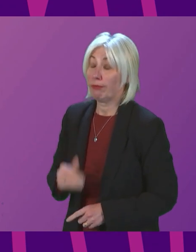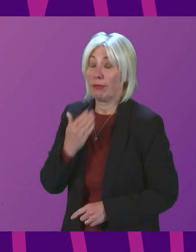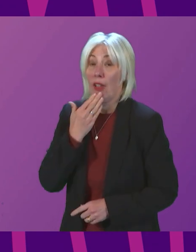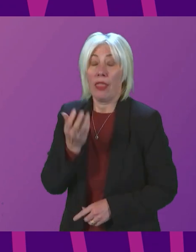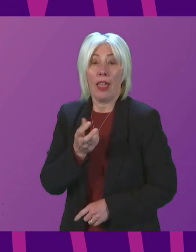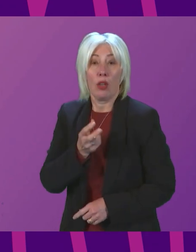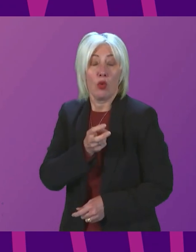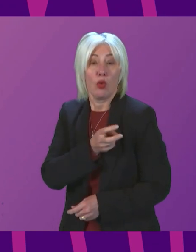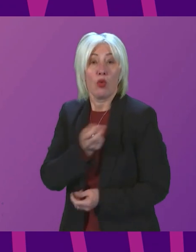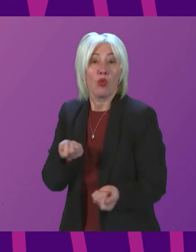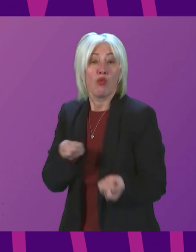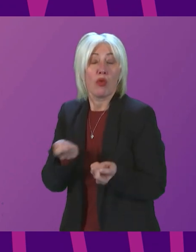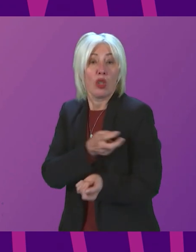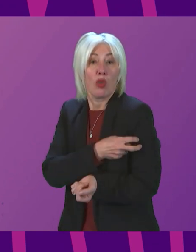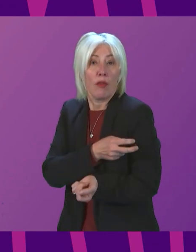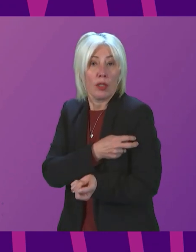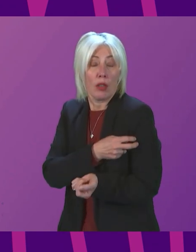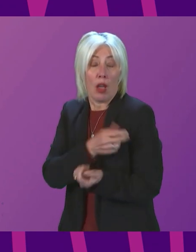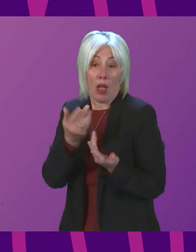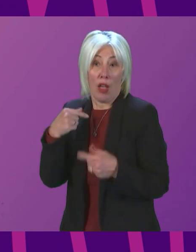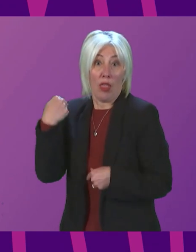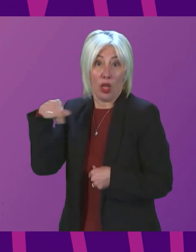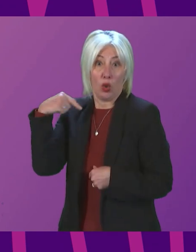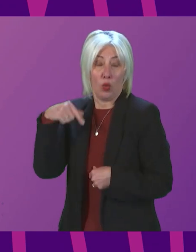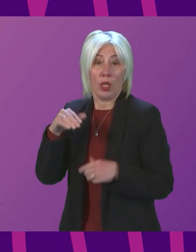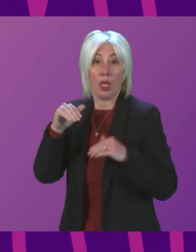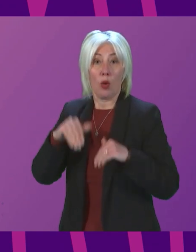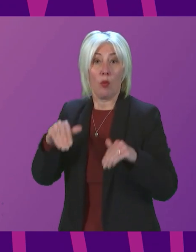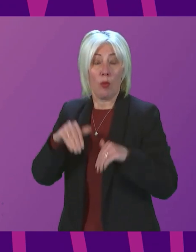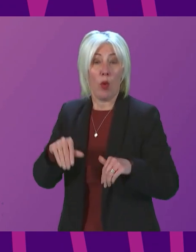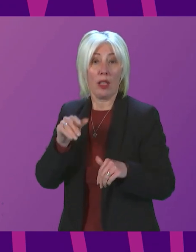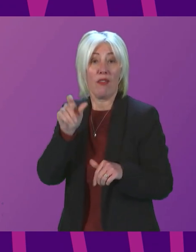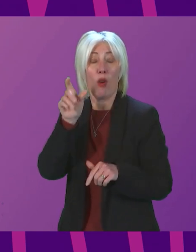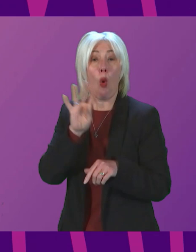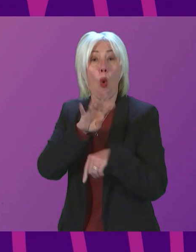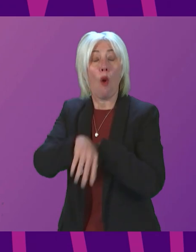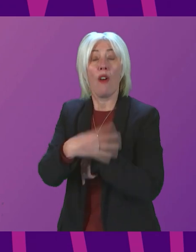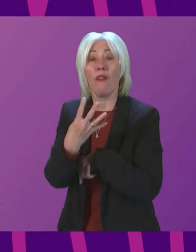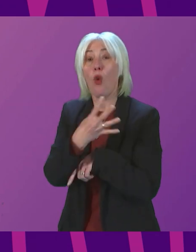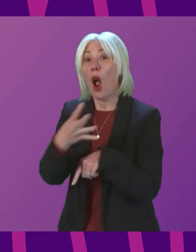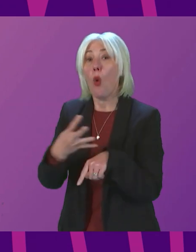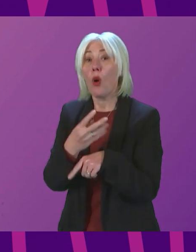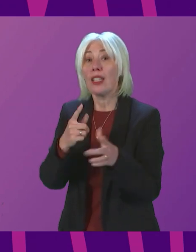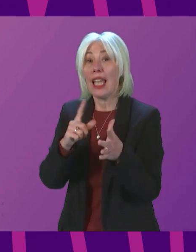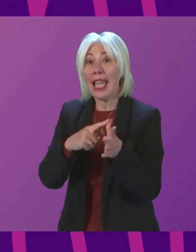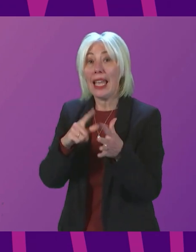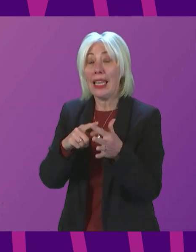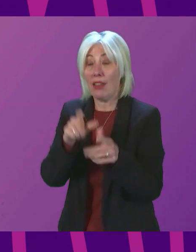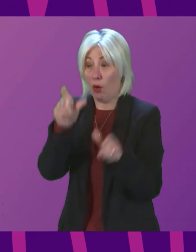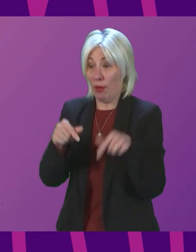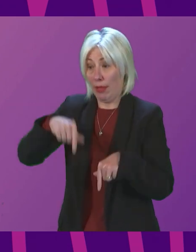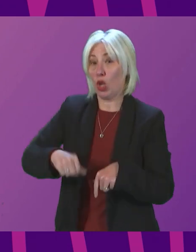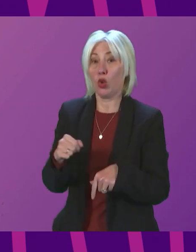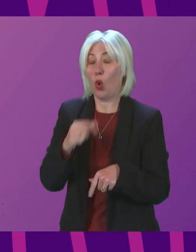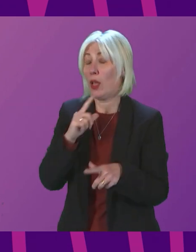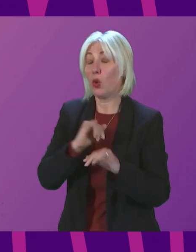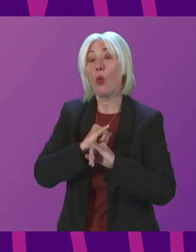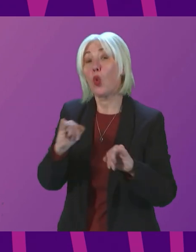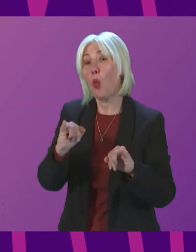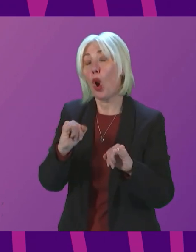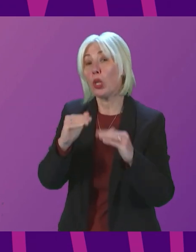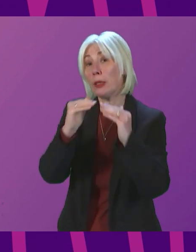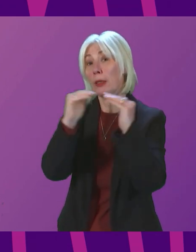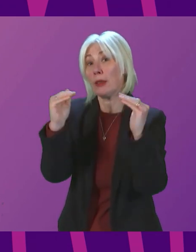This week, the number of people in Scotland waiting four hours at accident and emergency reached the worst level